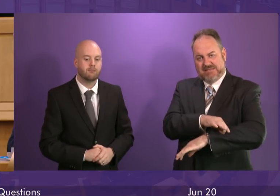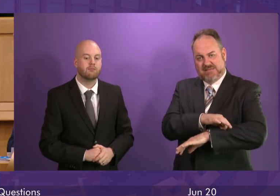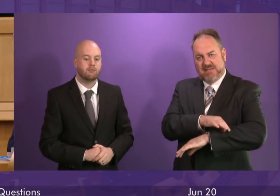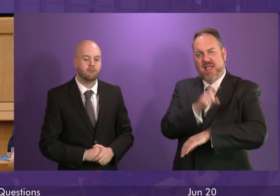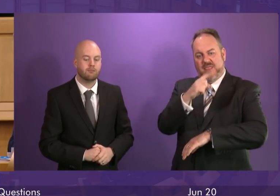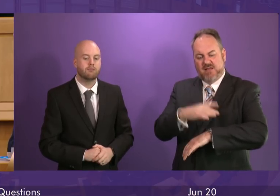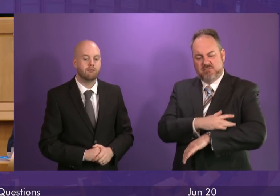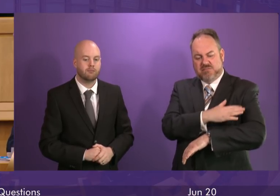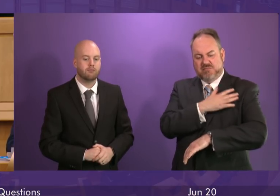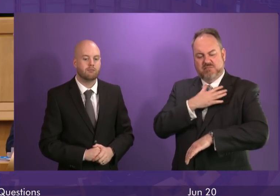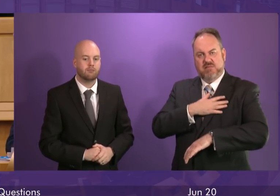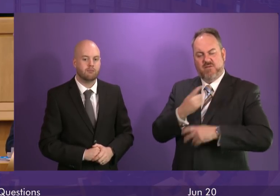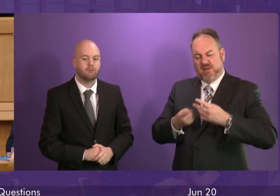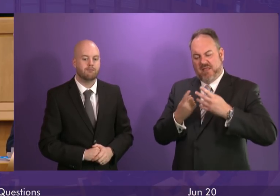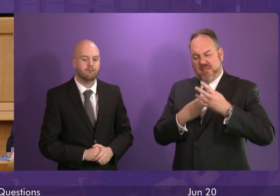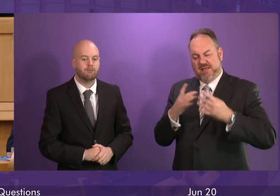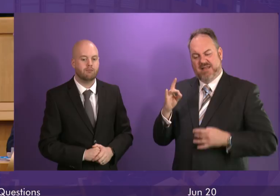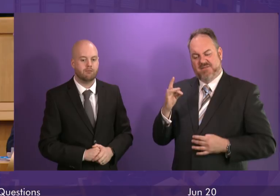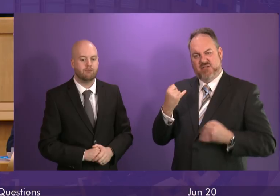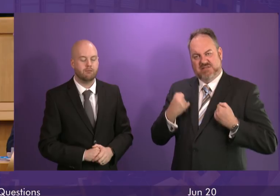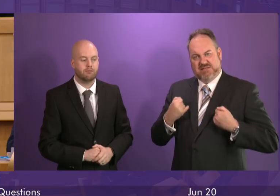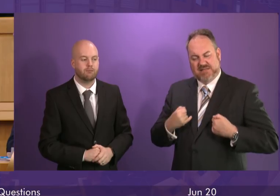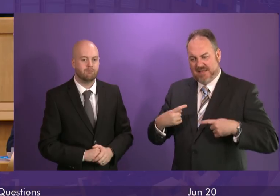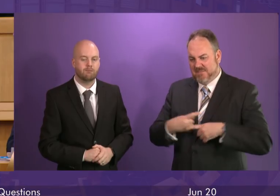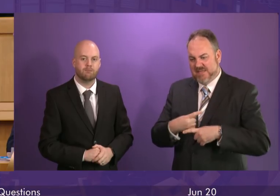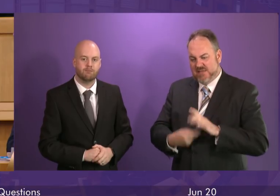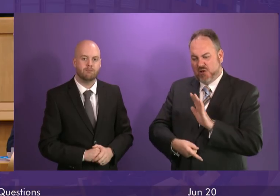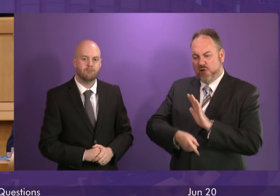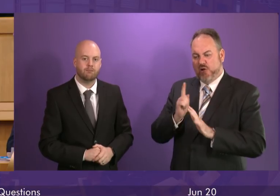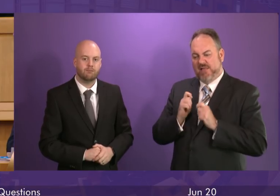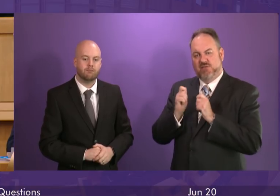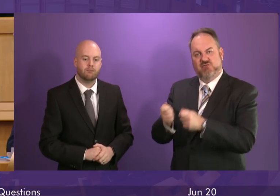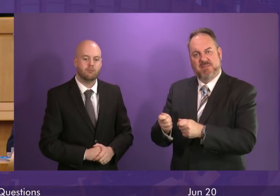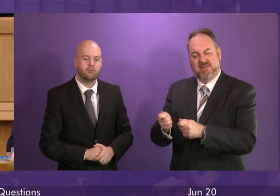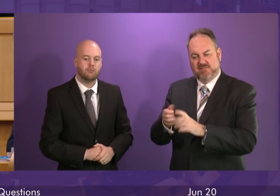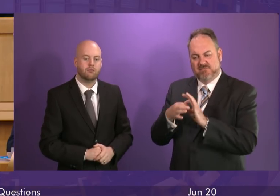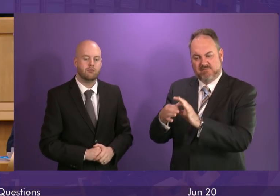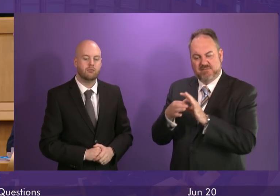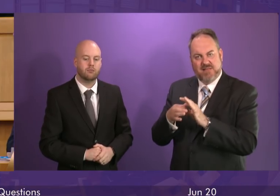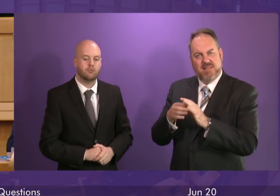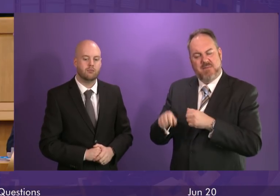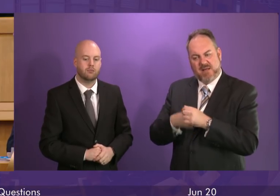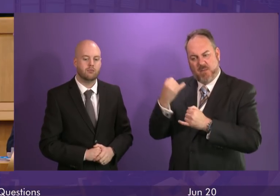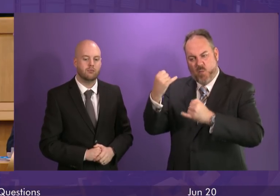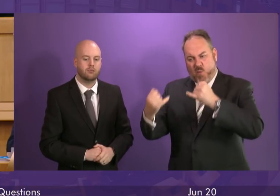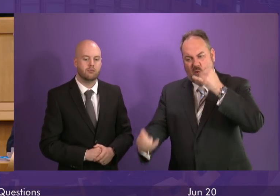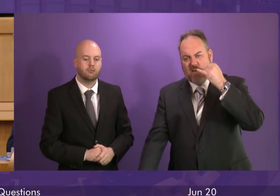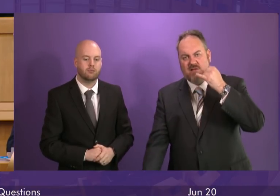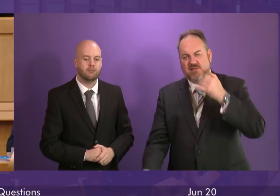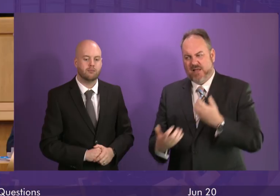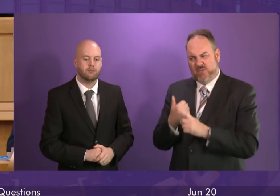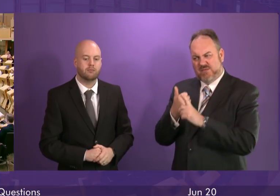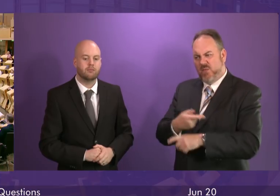and multiple unidentified co-infections, miss their early treatment window because of that lack of recognition and develop the chronic disease?